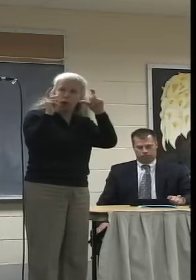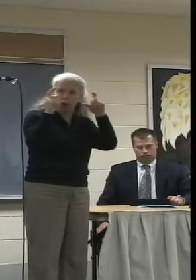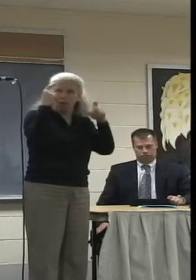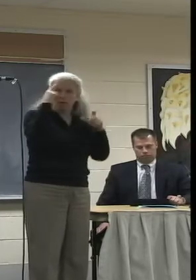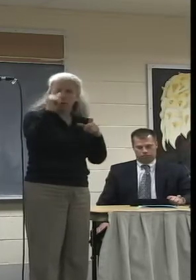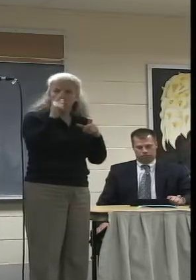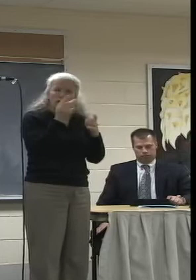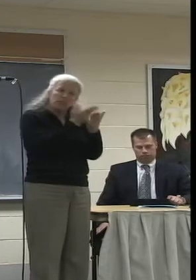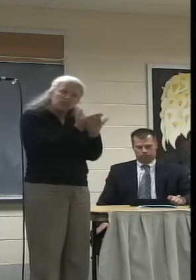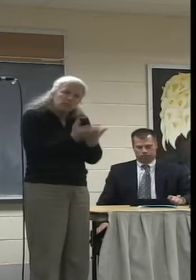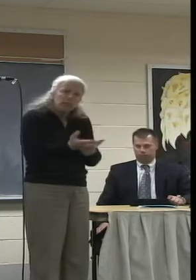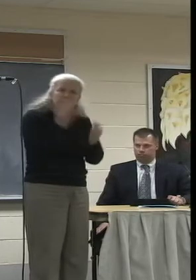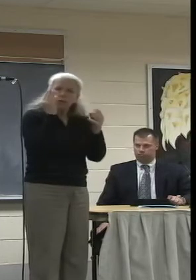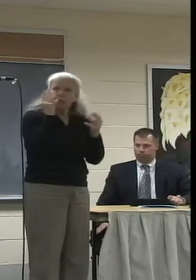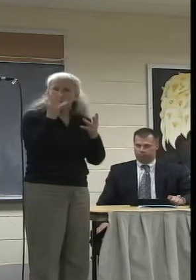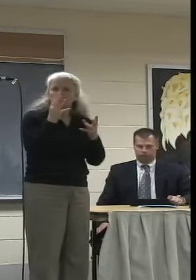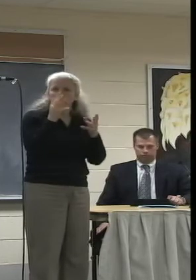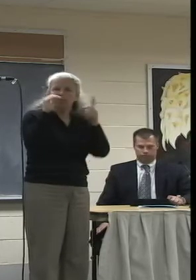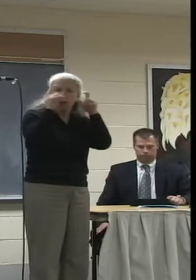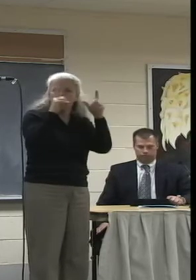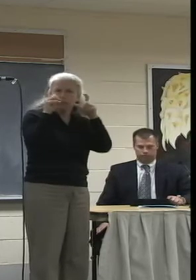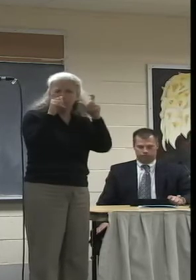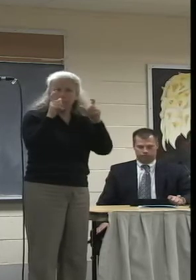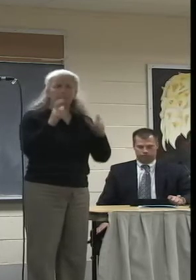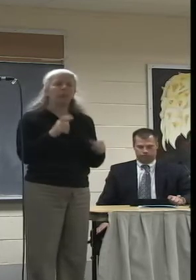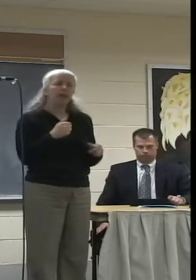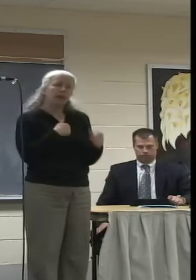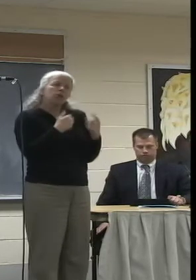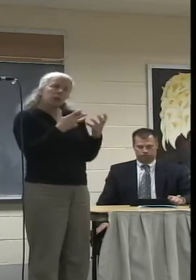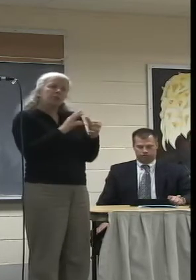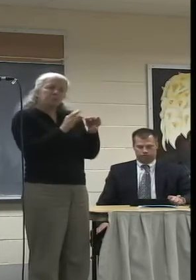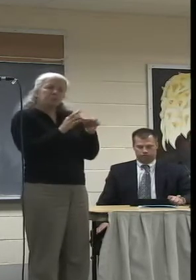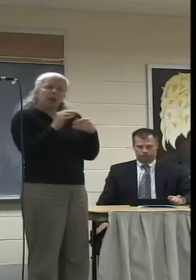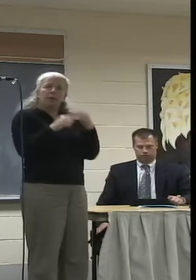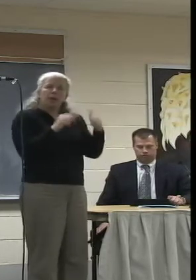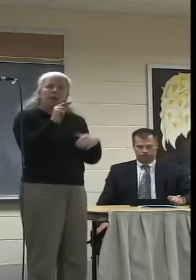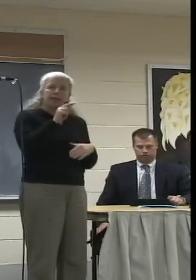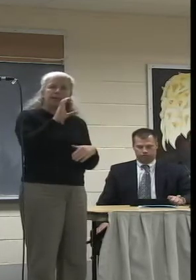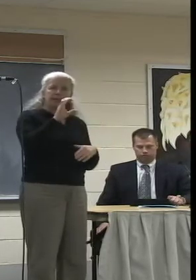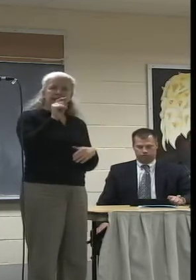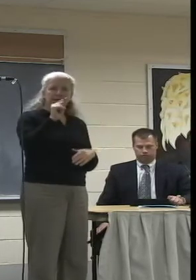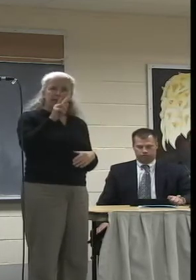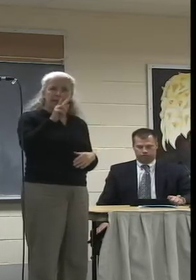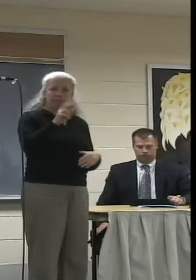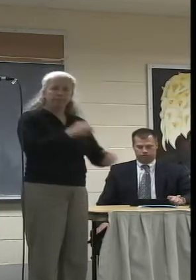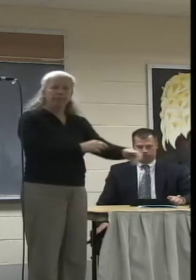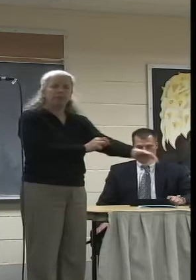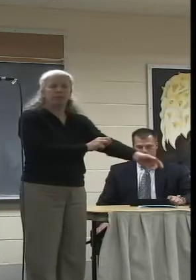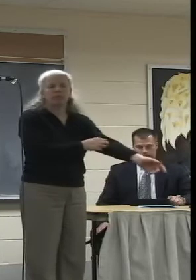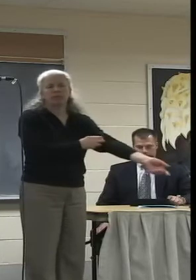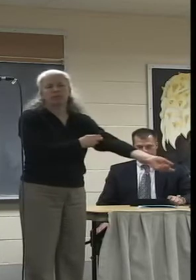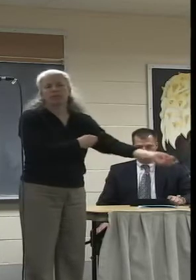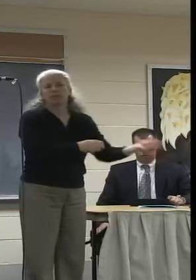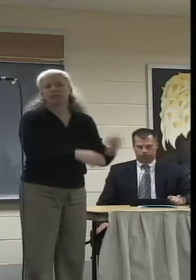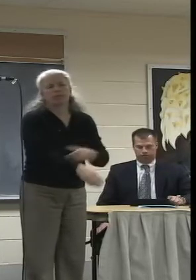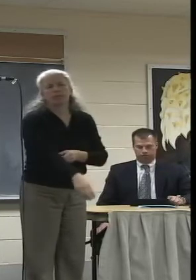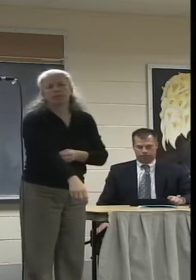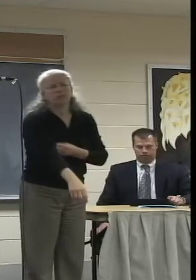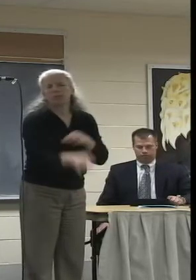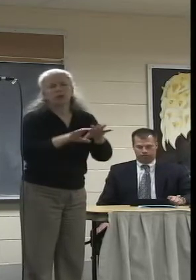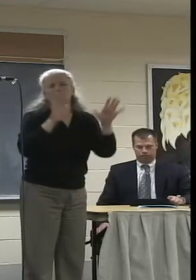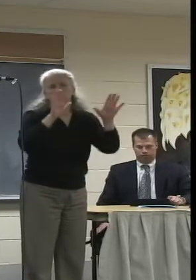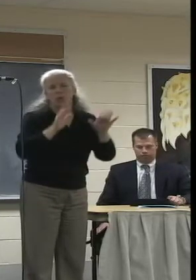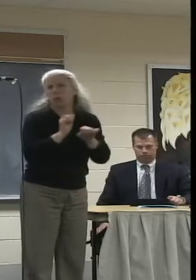in all of those respects, I wanted to speak about NCTV and the incredible work that's being done and the